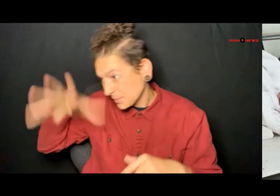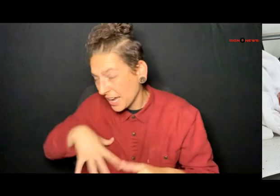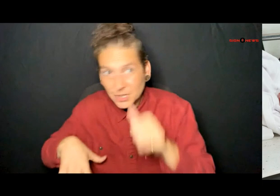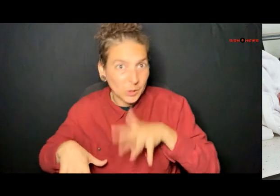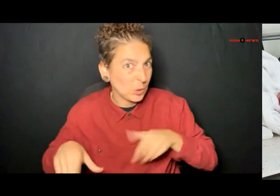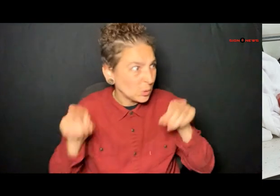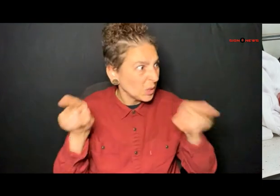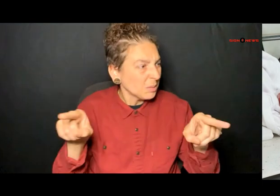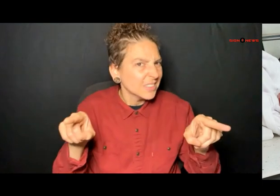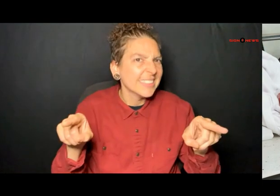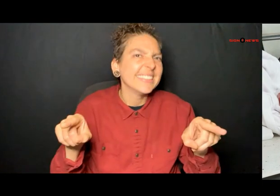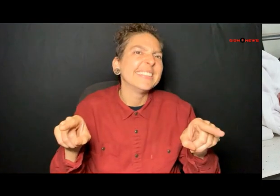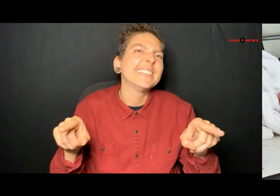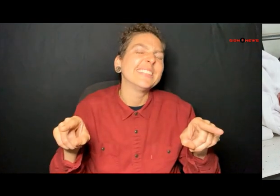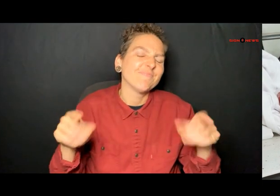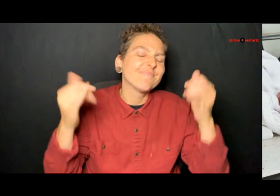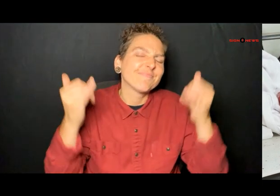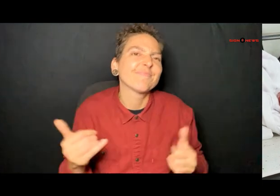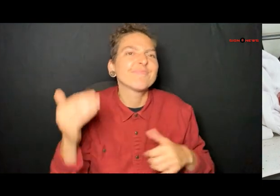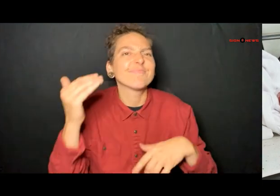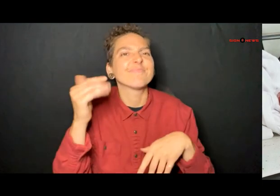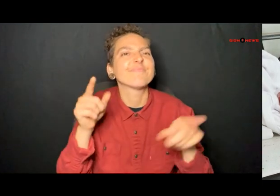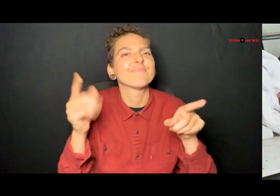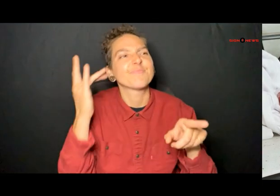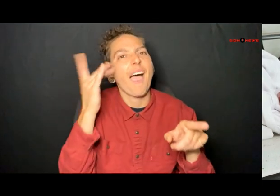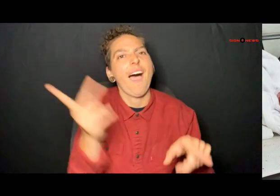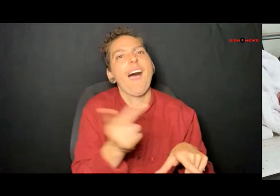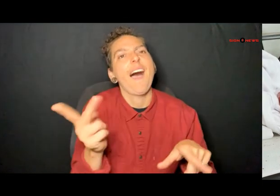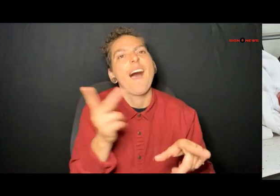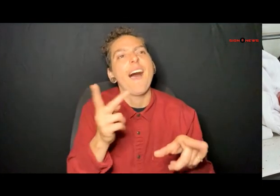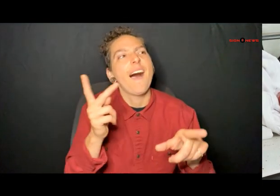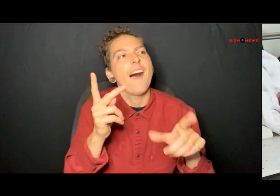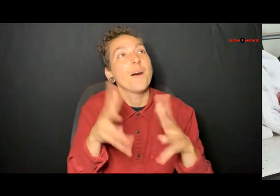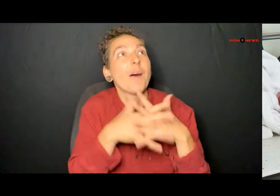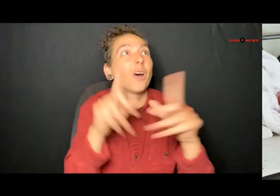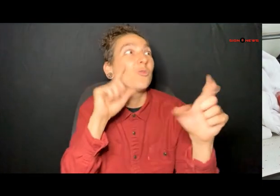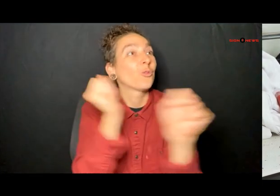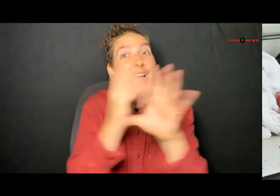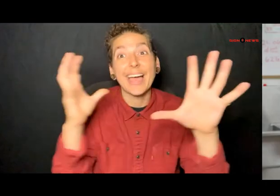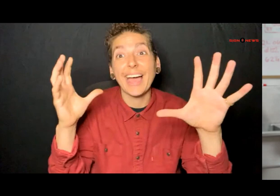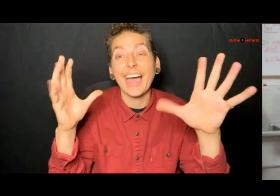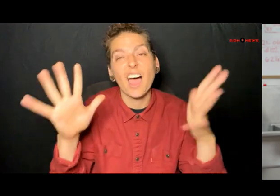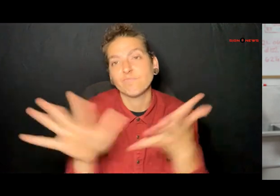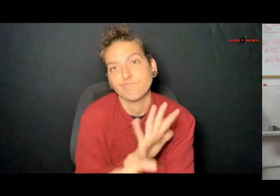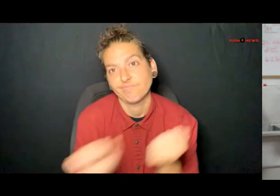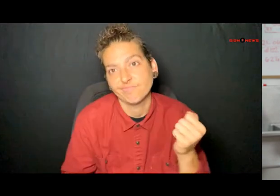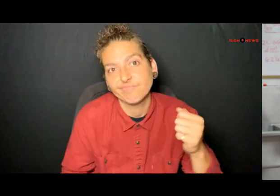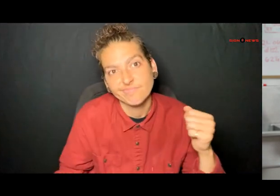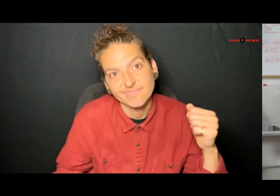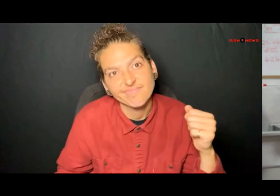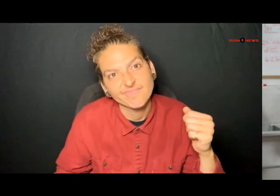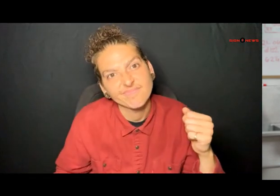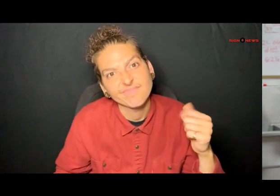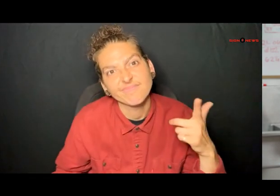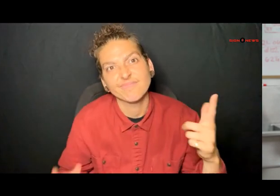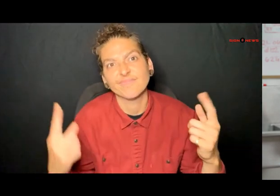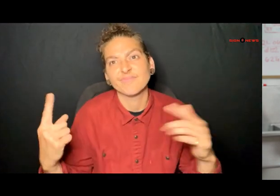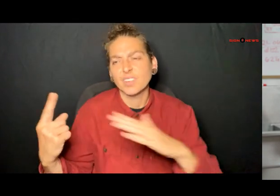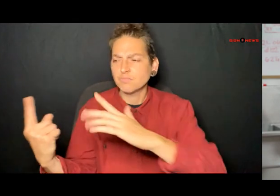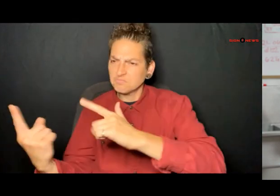who they are and the dreams that were cut short and even if you say to yourself oh it's worth my life i'm willing